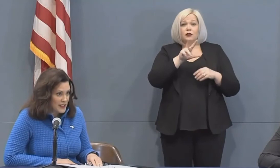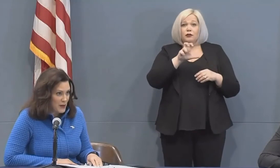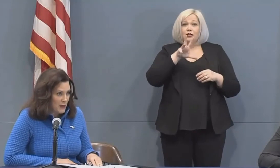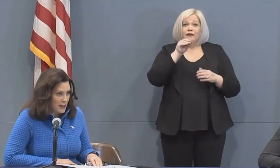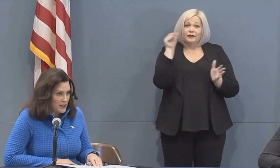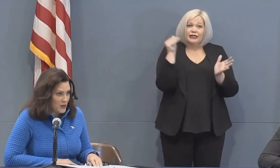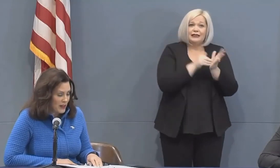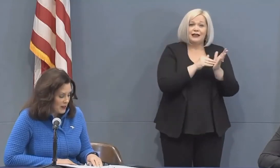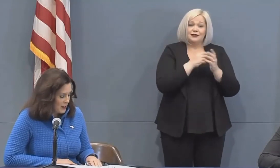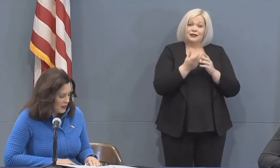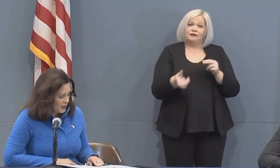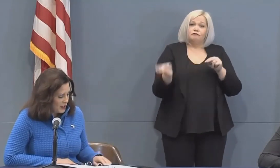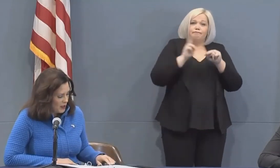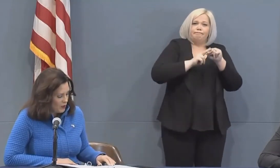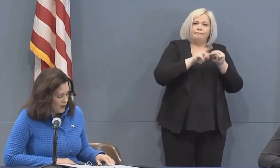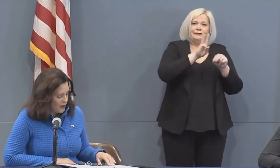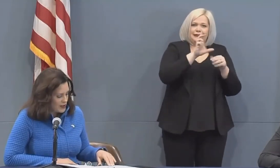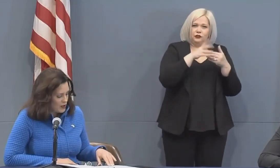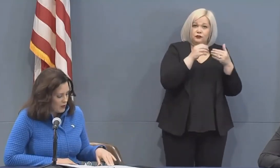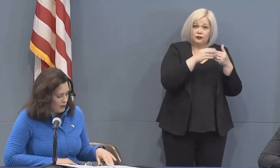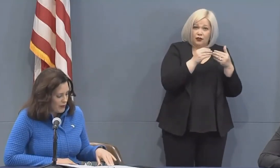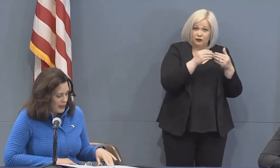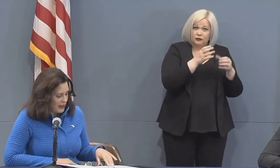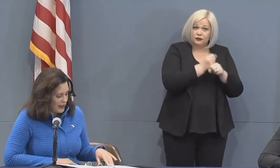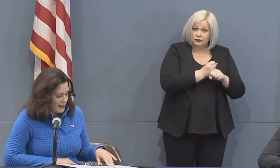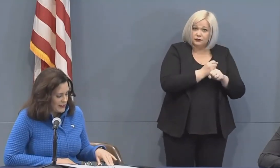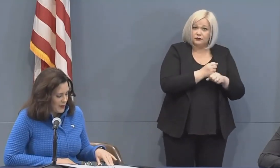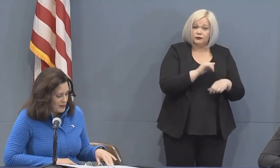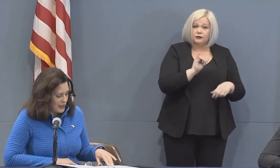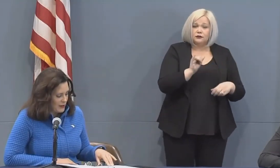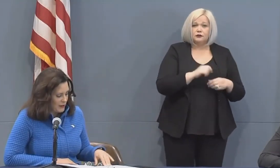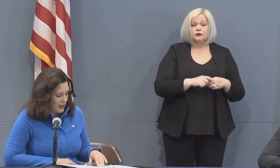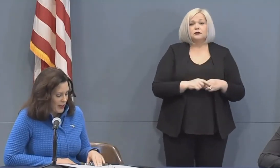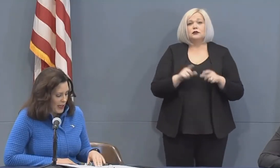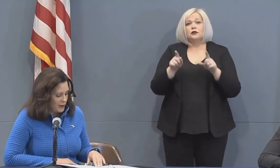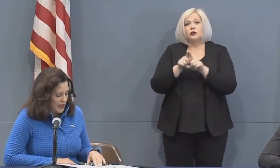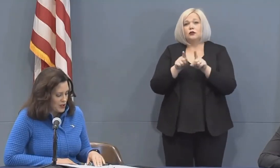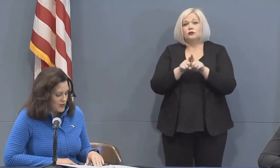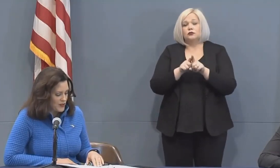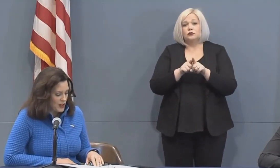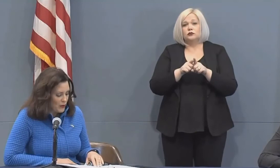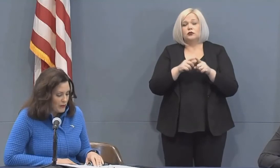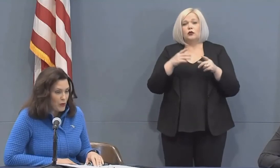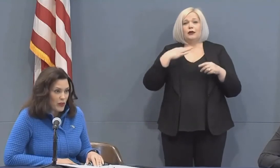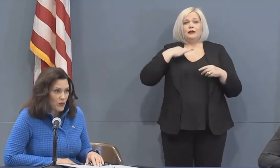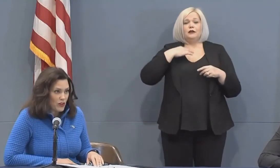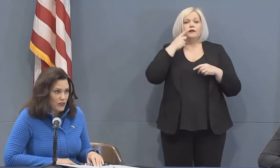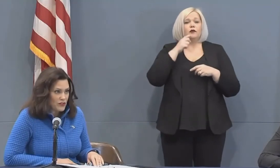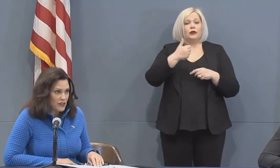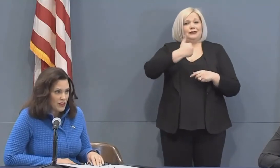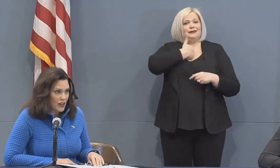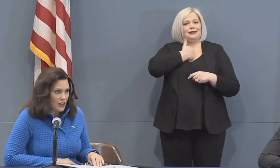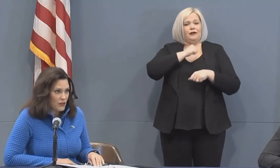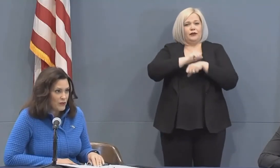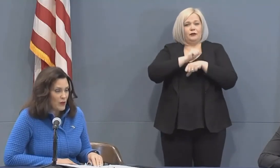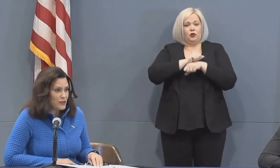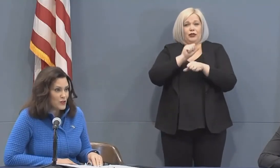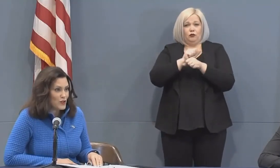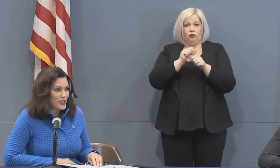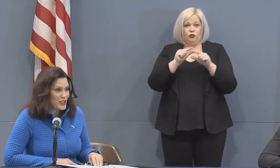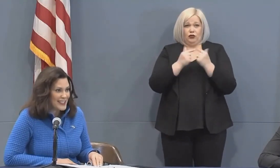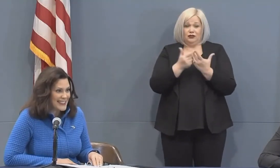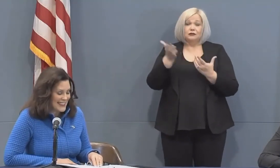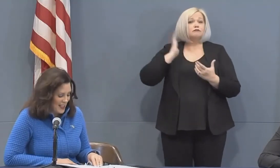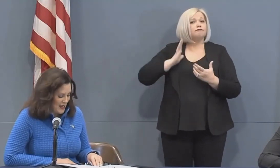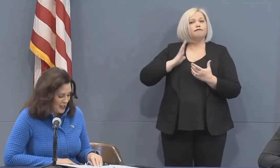gotten this payment as well we've also begun accepting applications for self-employed workers a group that